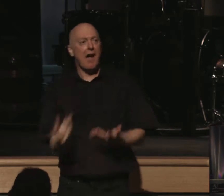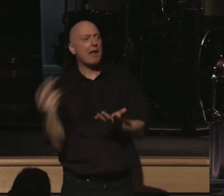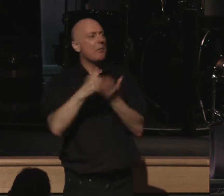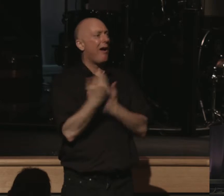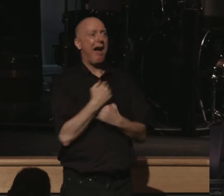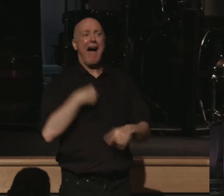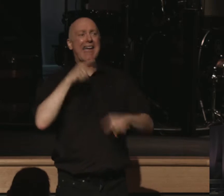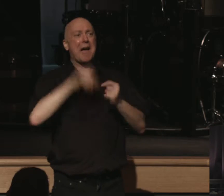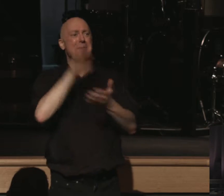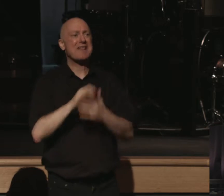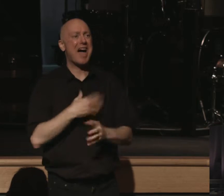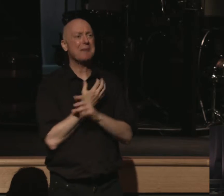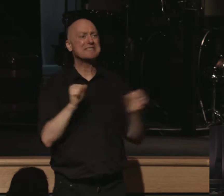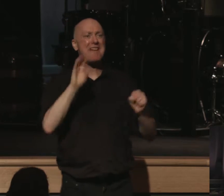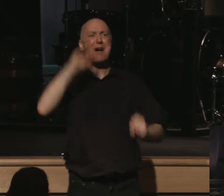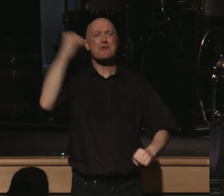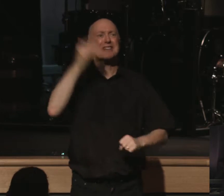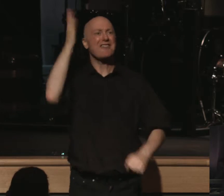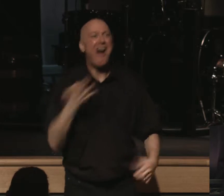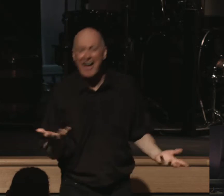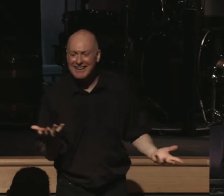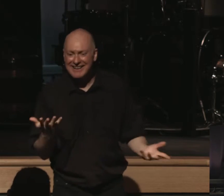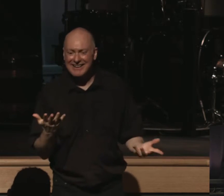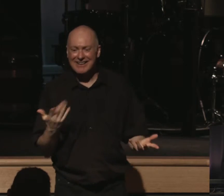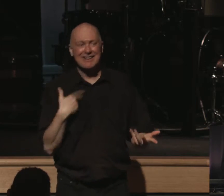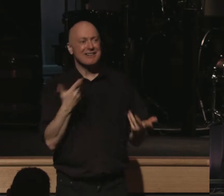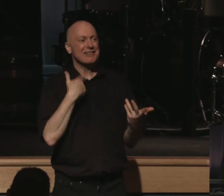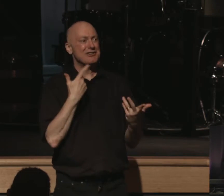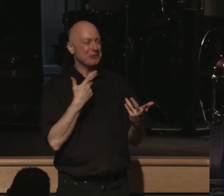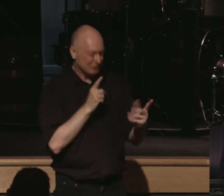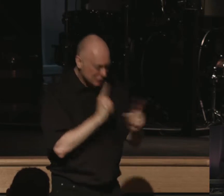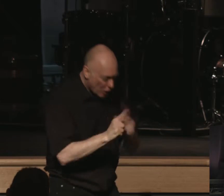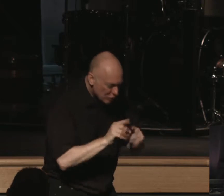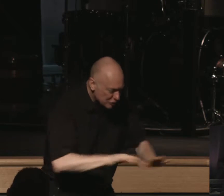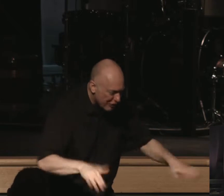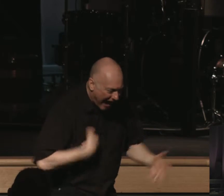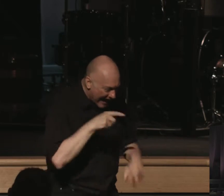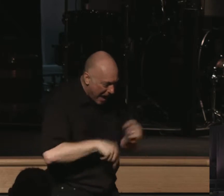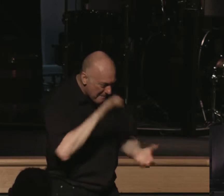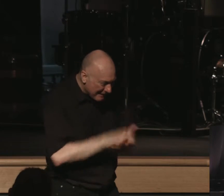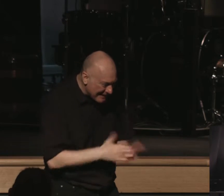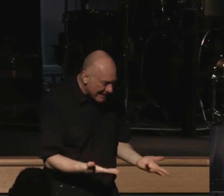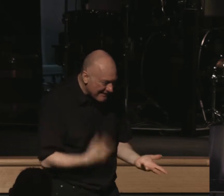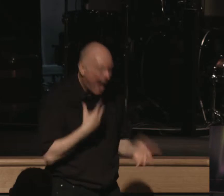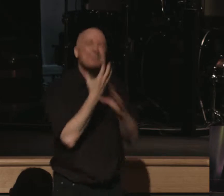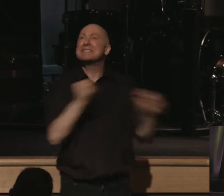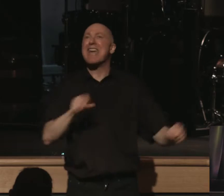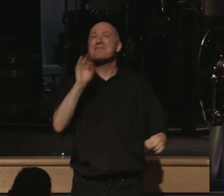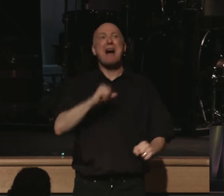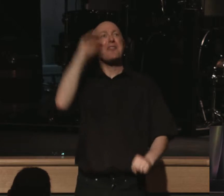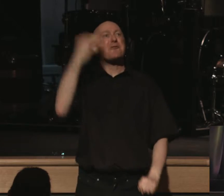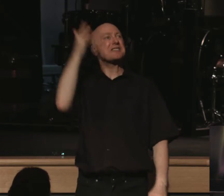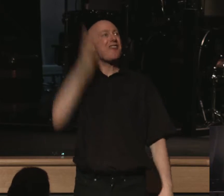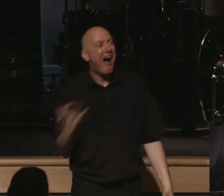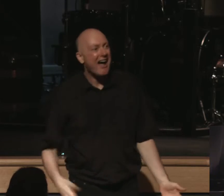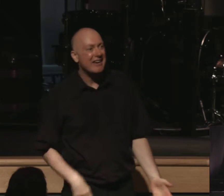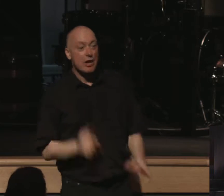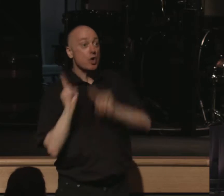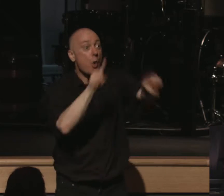can't believe that I've been saved by the grace of God. You interact with your children thinking, I can't believe I've been saved by the grace of God. You go to